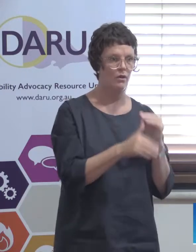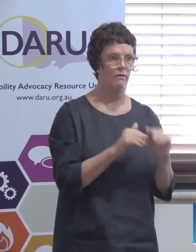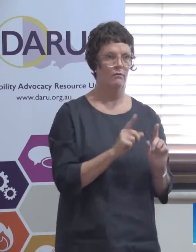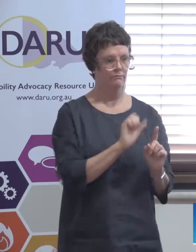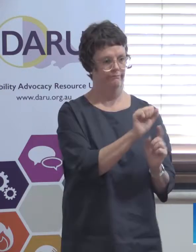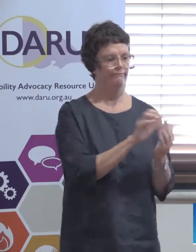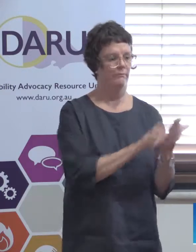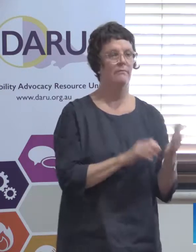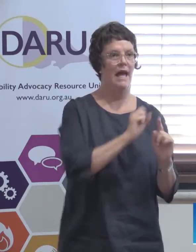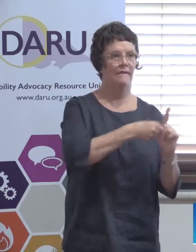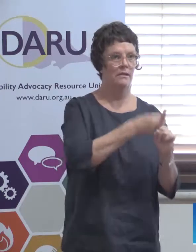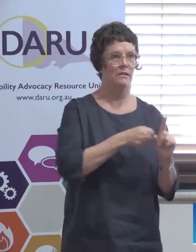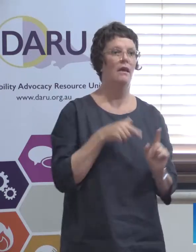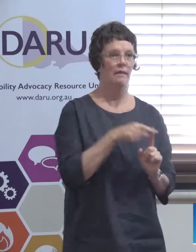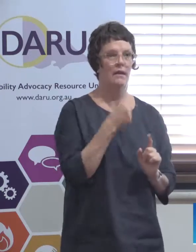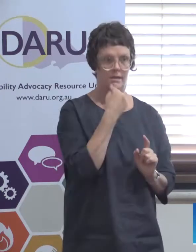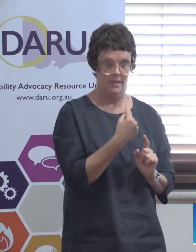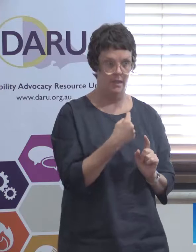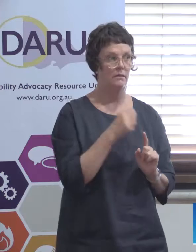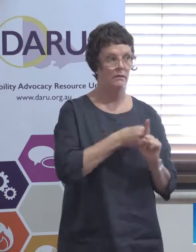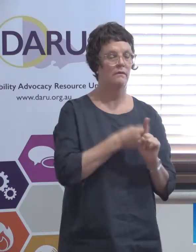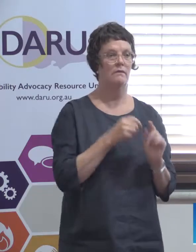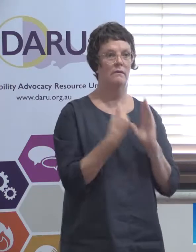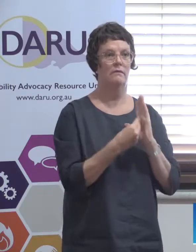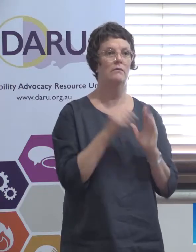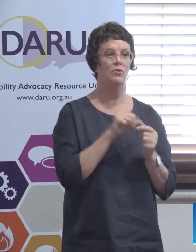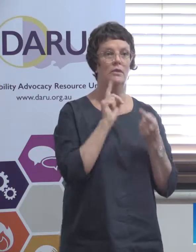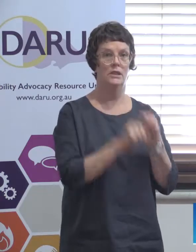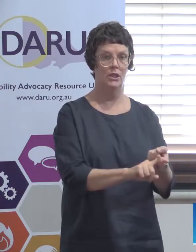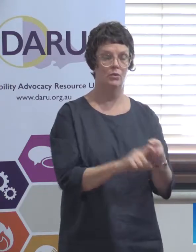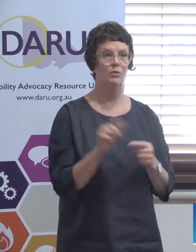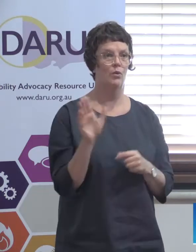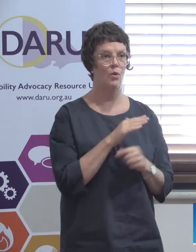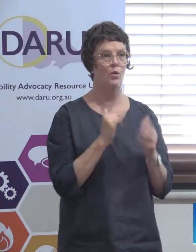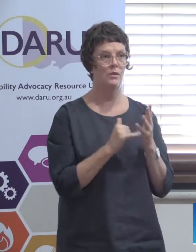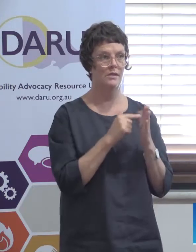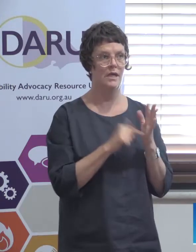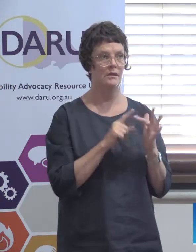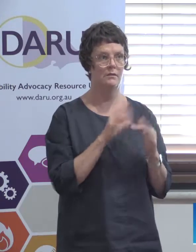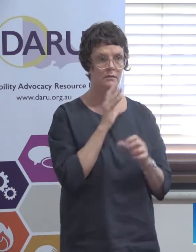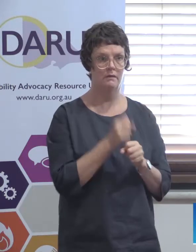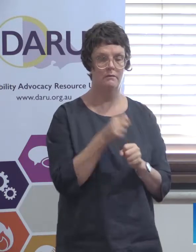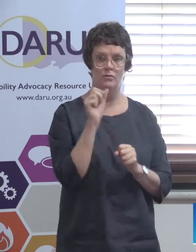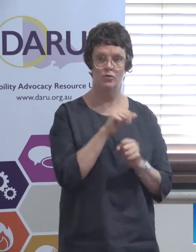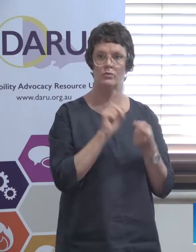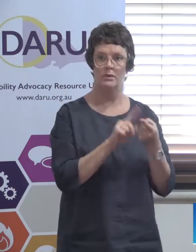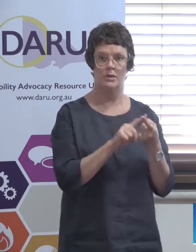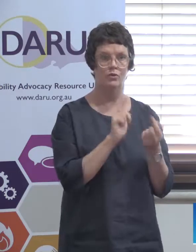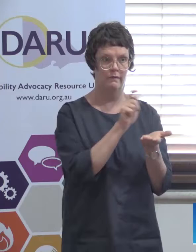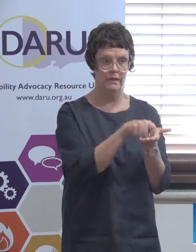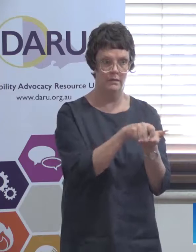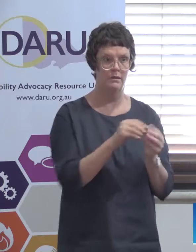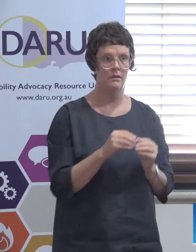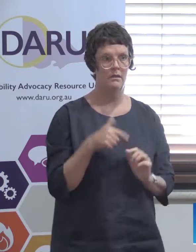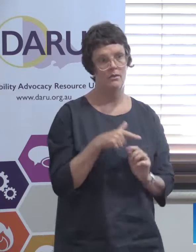that advocacy funding should continue all the state governments should continue funding it so it's another place